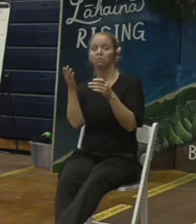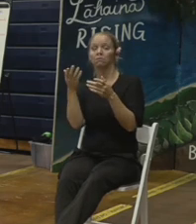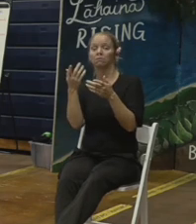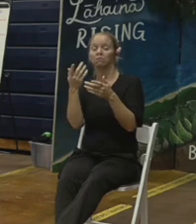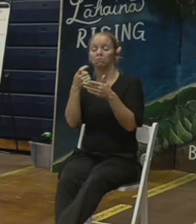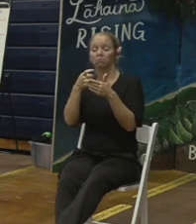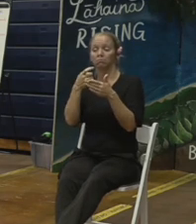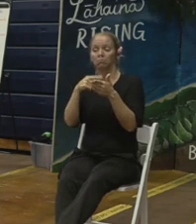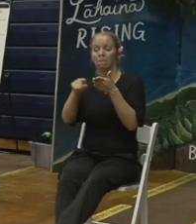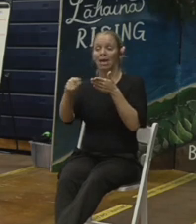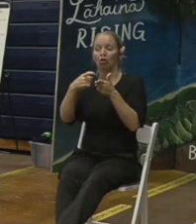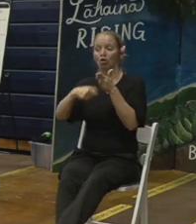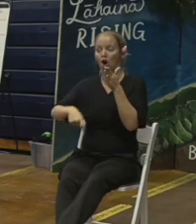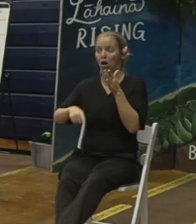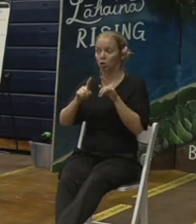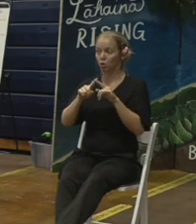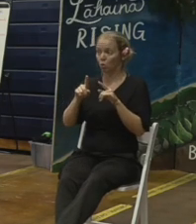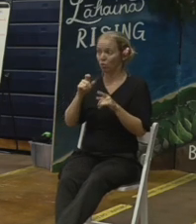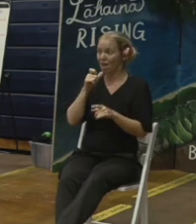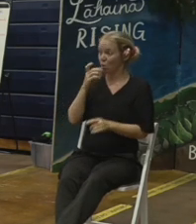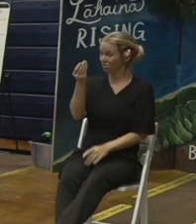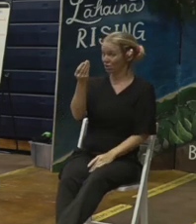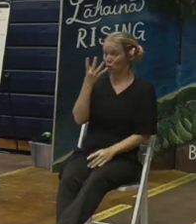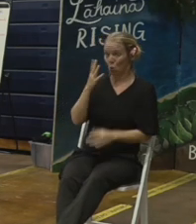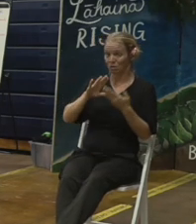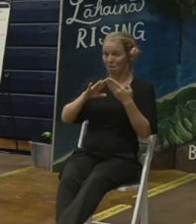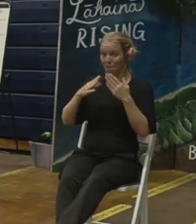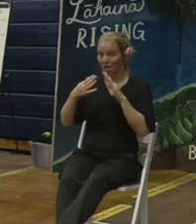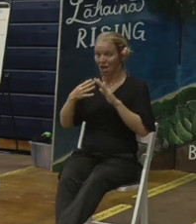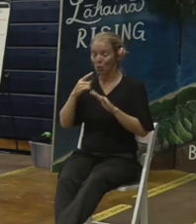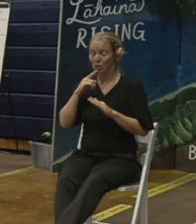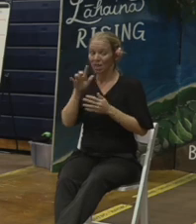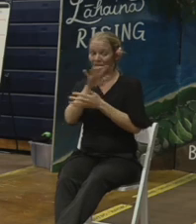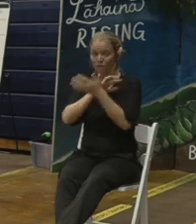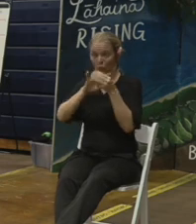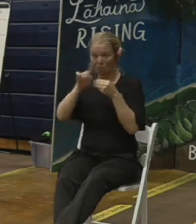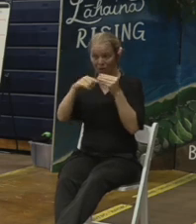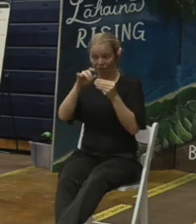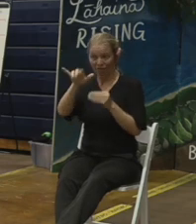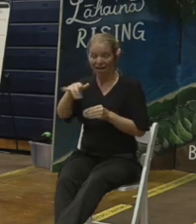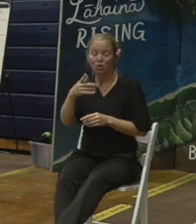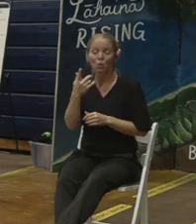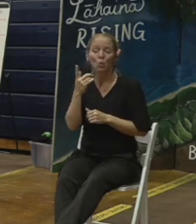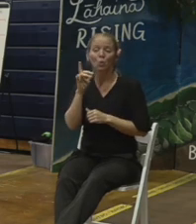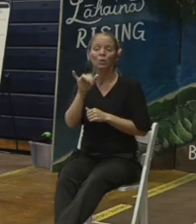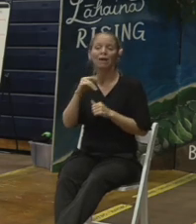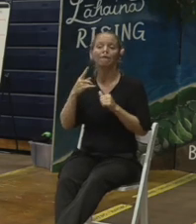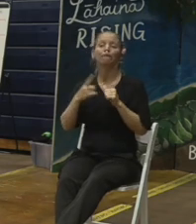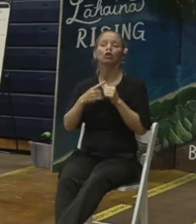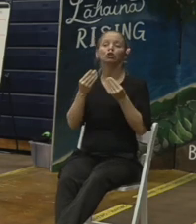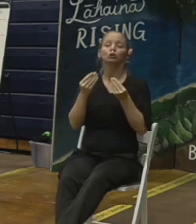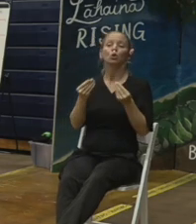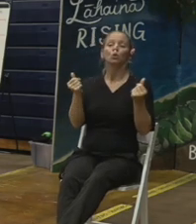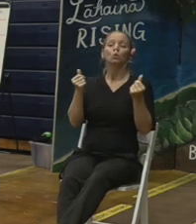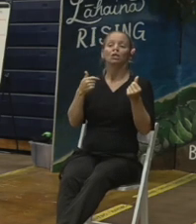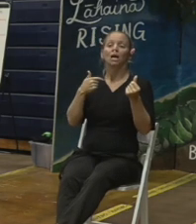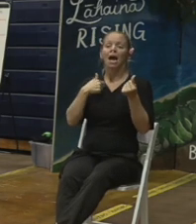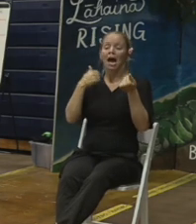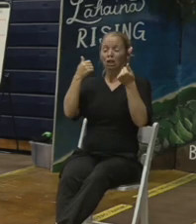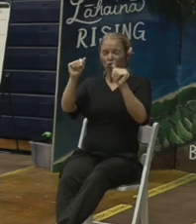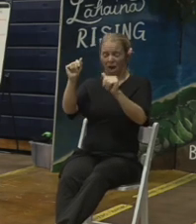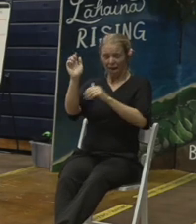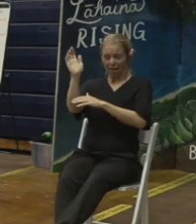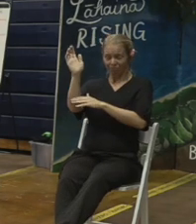so that was not told to us as in public we were really confused about that so that was the first solution that I tried to put